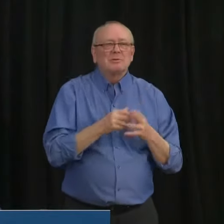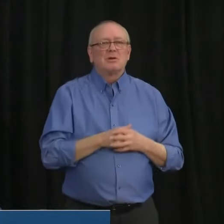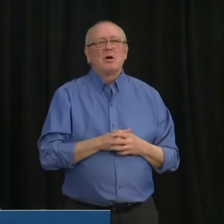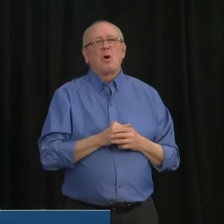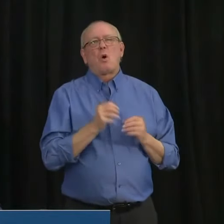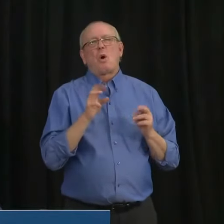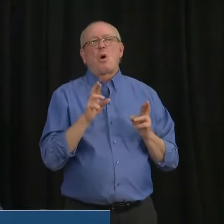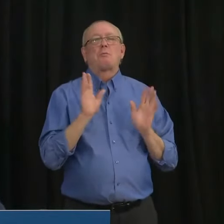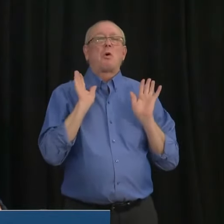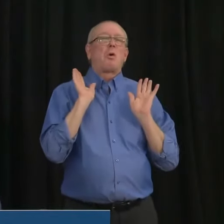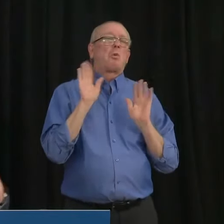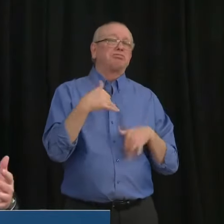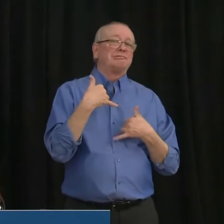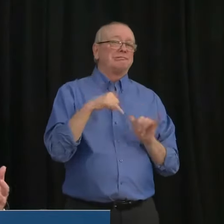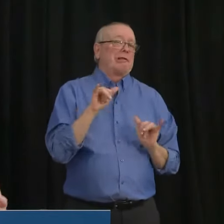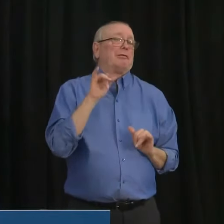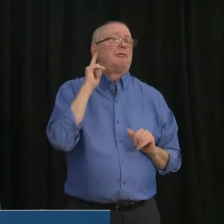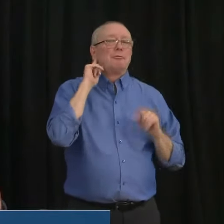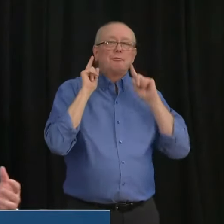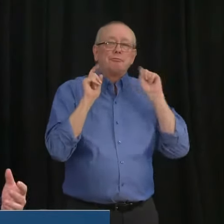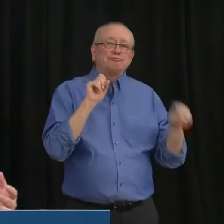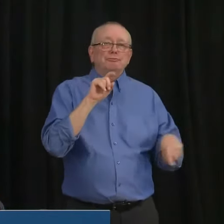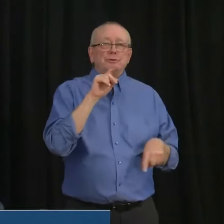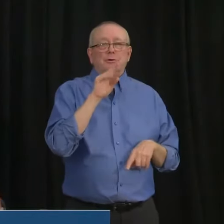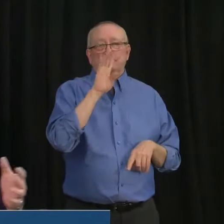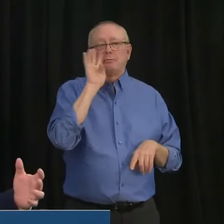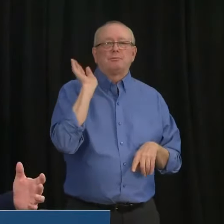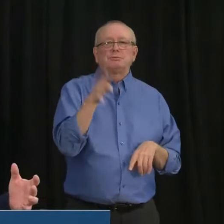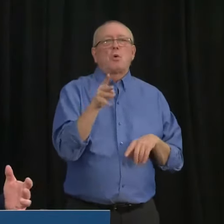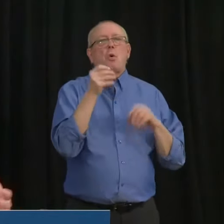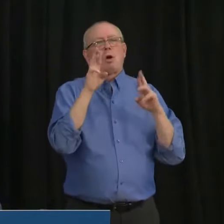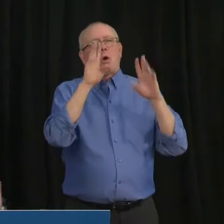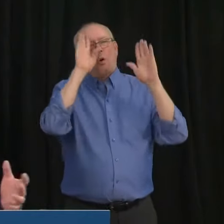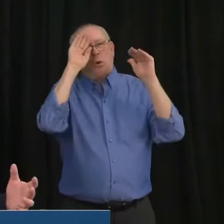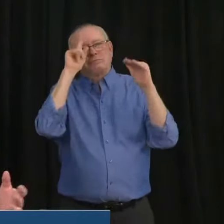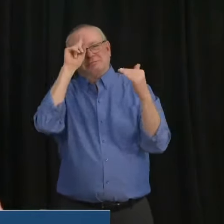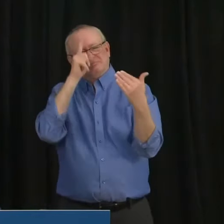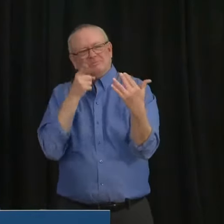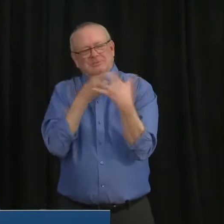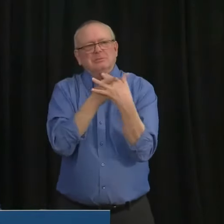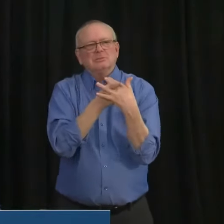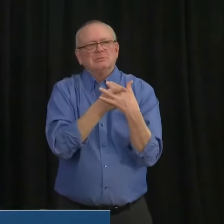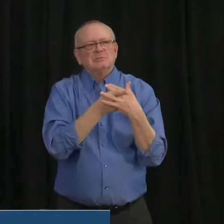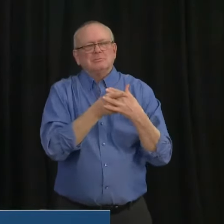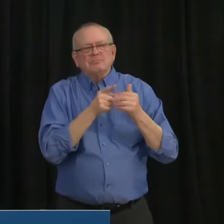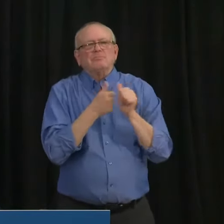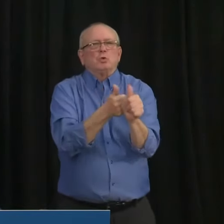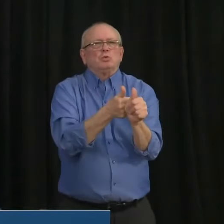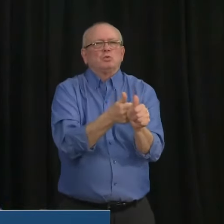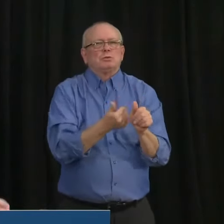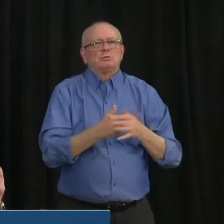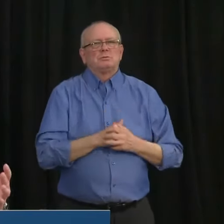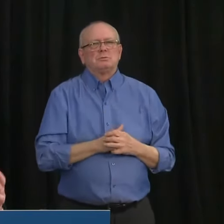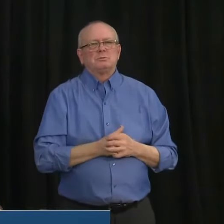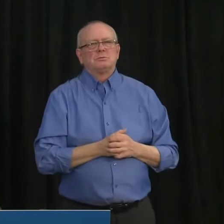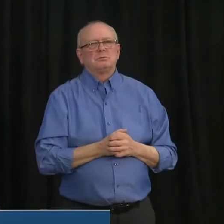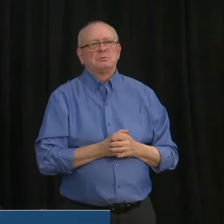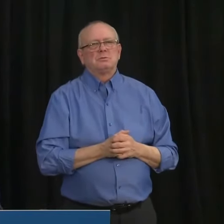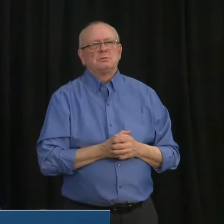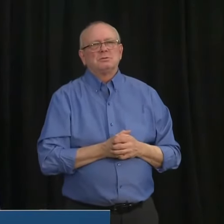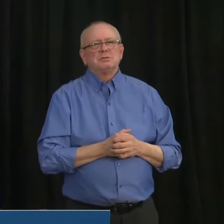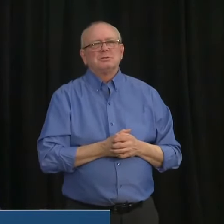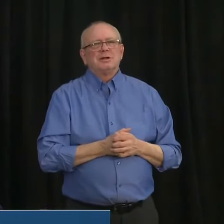fatigued of it, or they, they're, and, and, and by the way, I, I've, I've said this before, we're not expecting everybody to be perfect